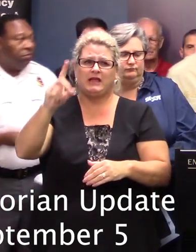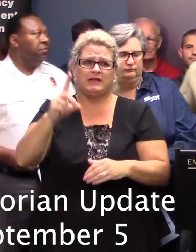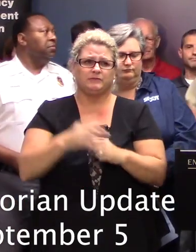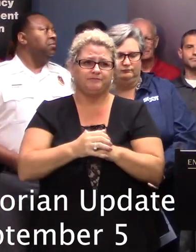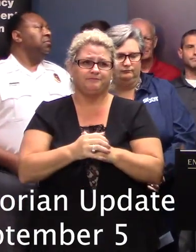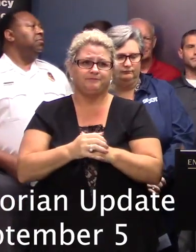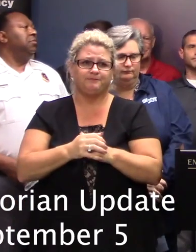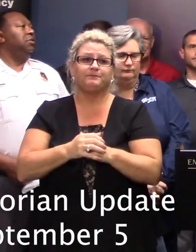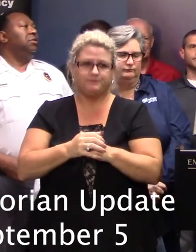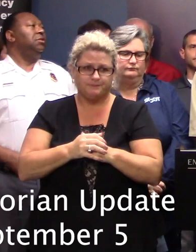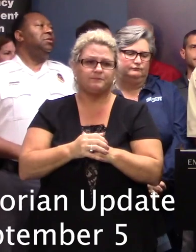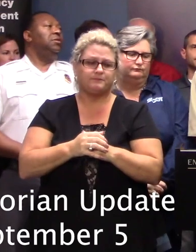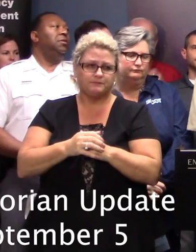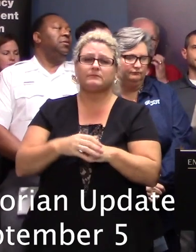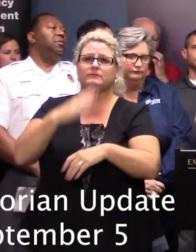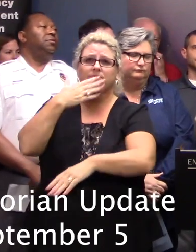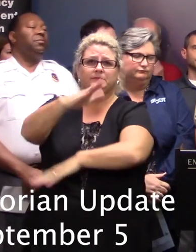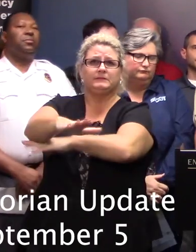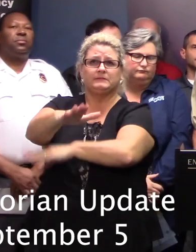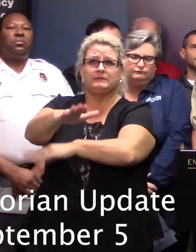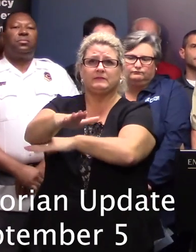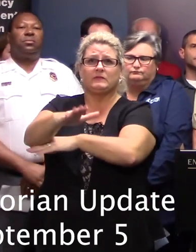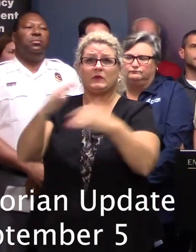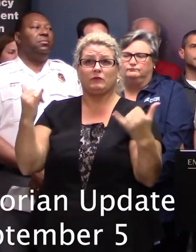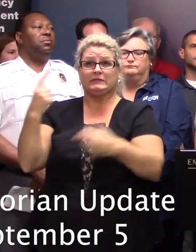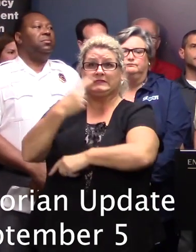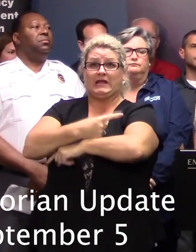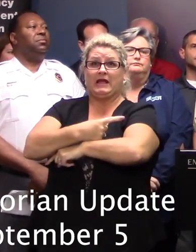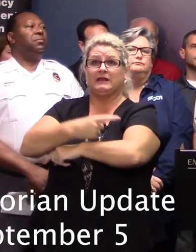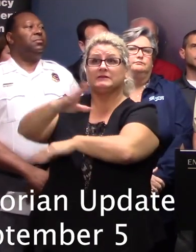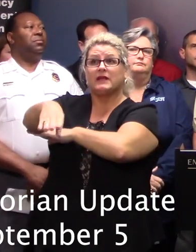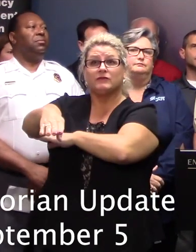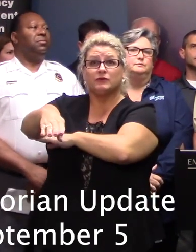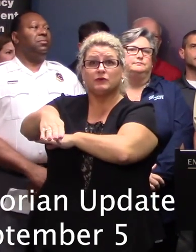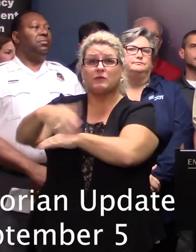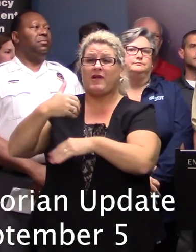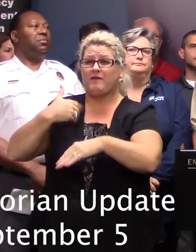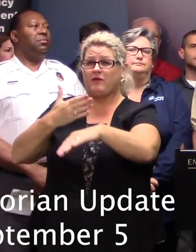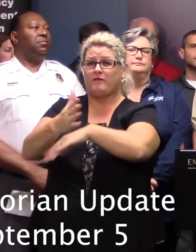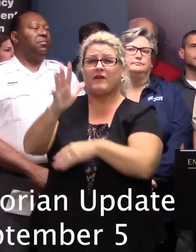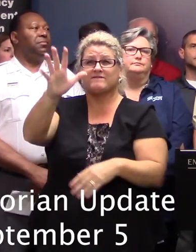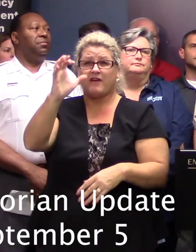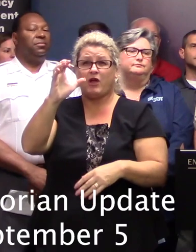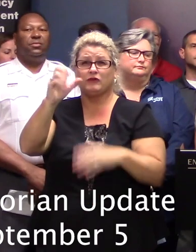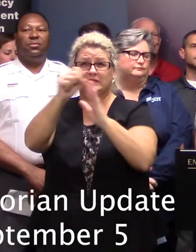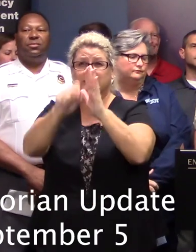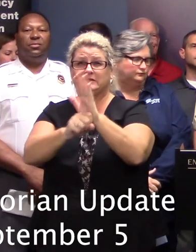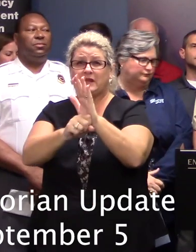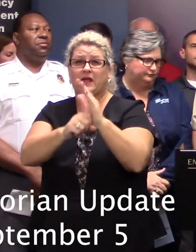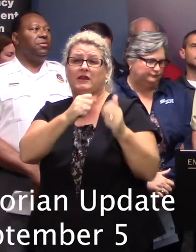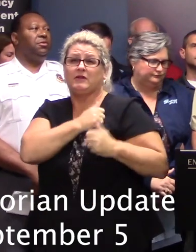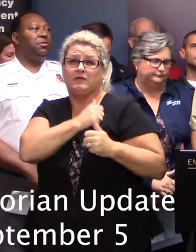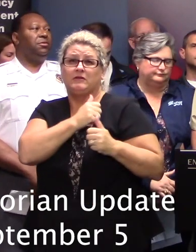Good afternoon. As of today, this afternoon, we have over 500 state law enforcement officers along